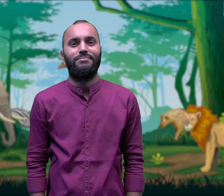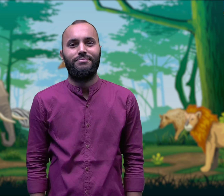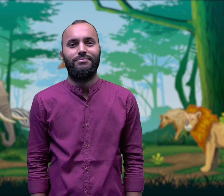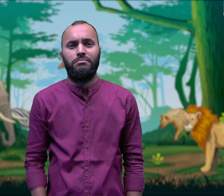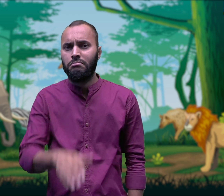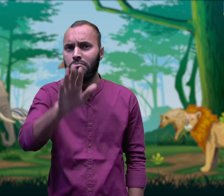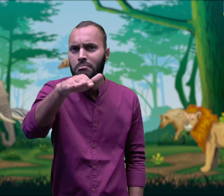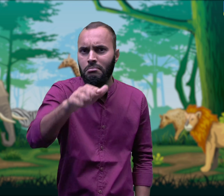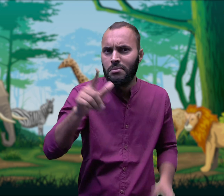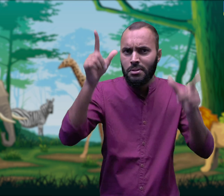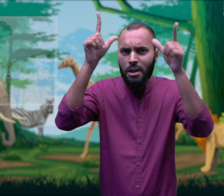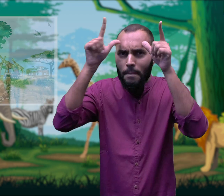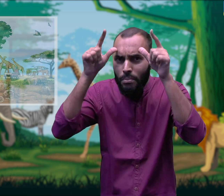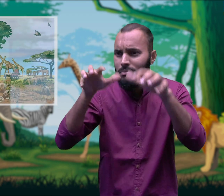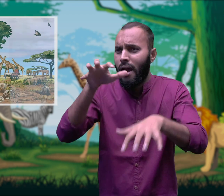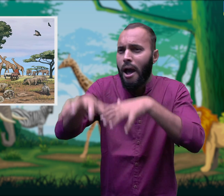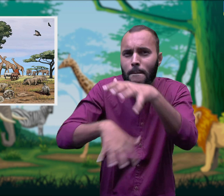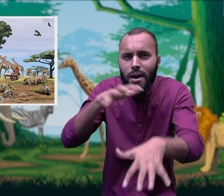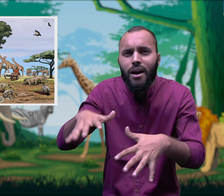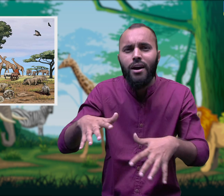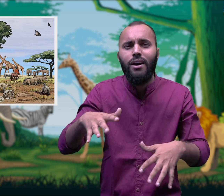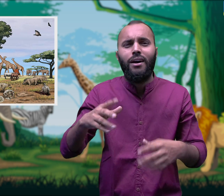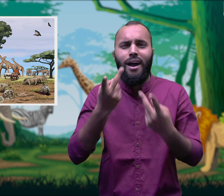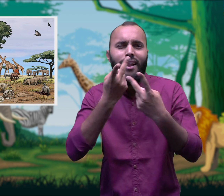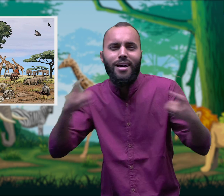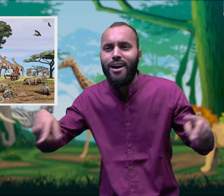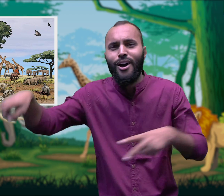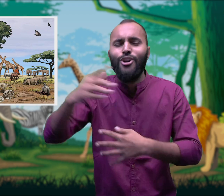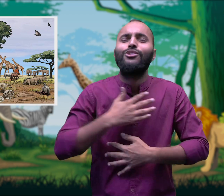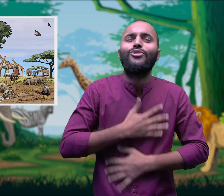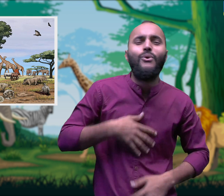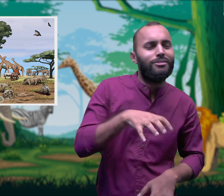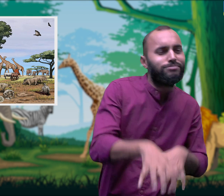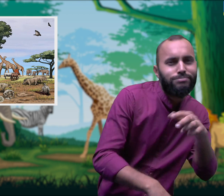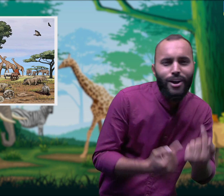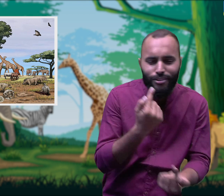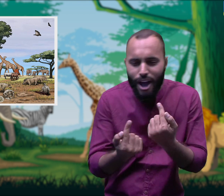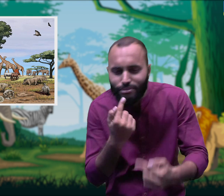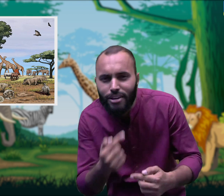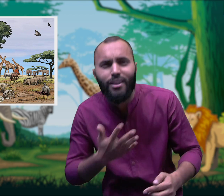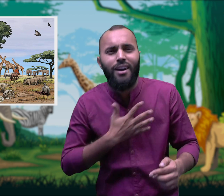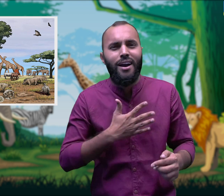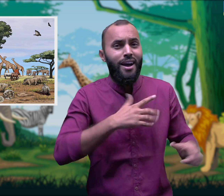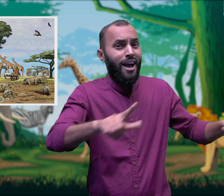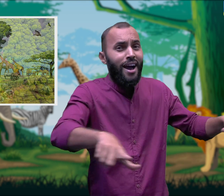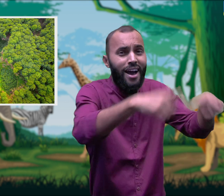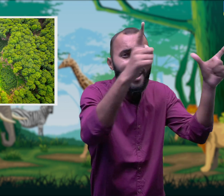A great variety of plants and animals exist on earth. Plants are important to the survival of